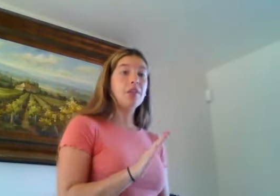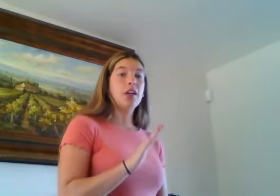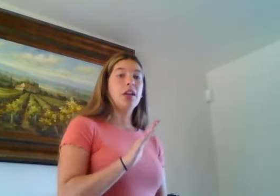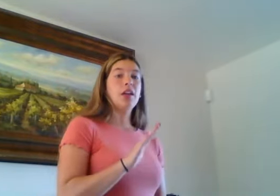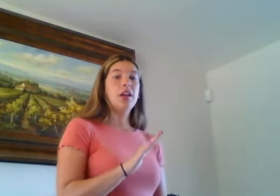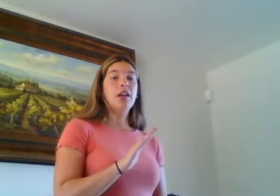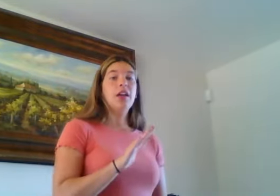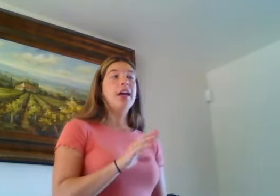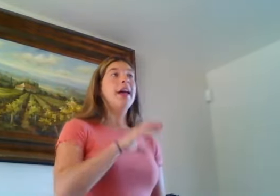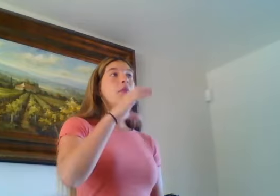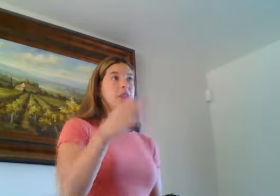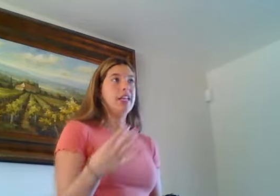helpless.